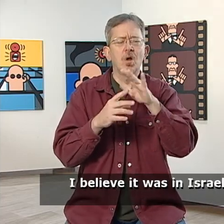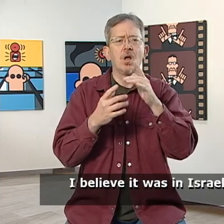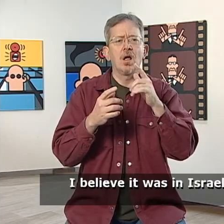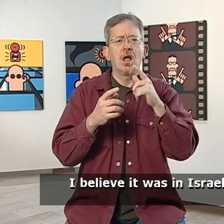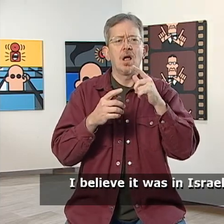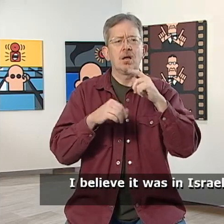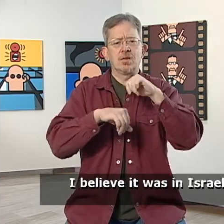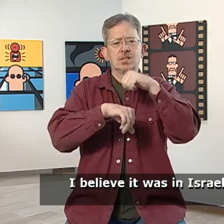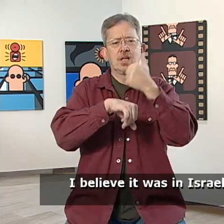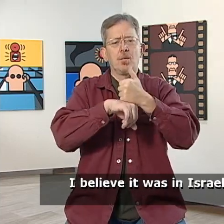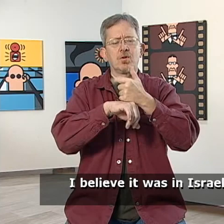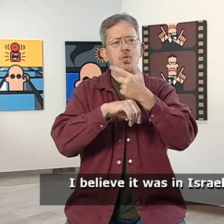was in Israel.